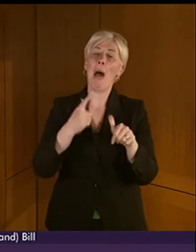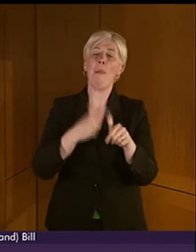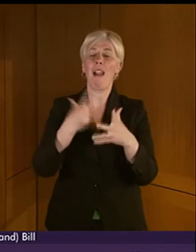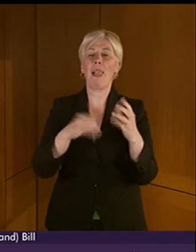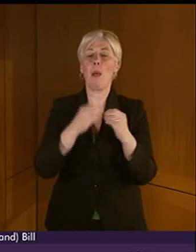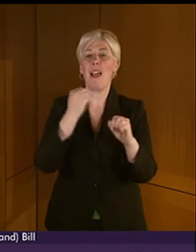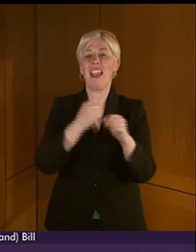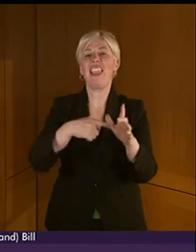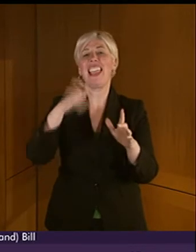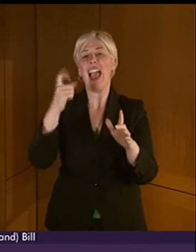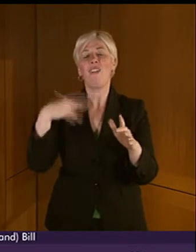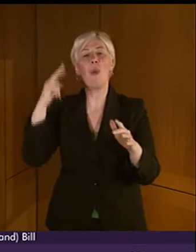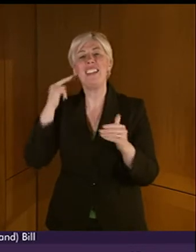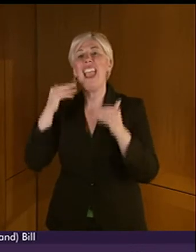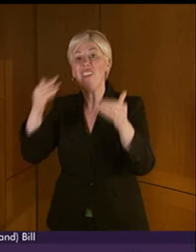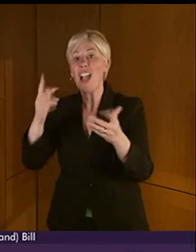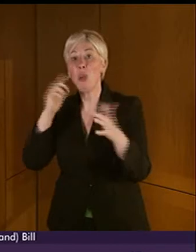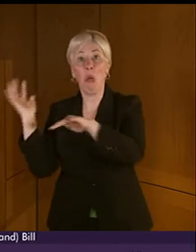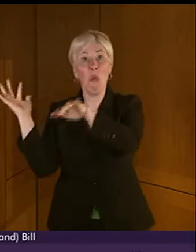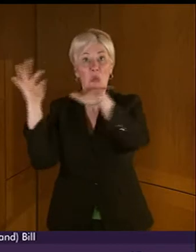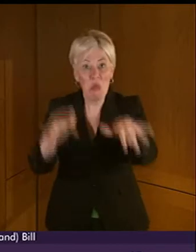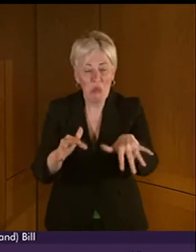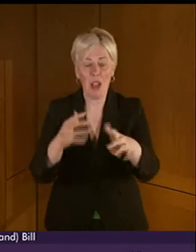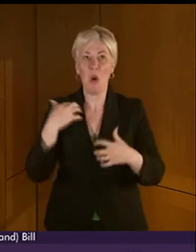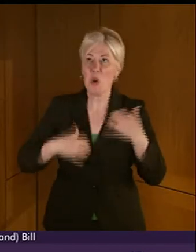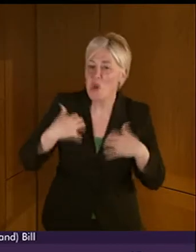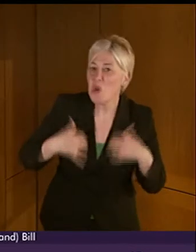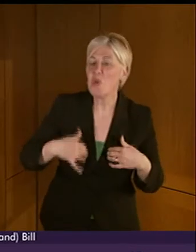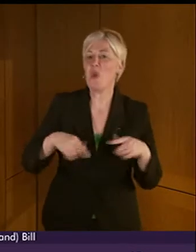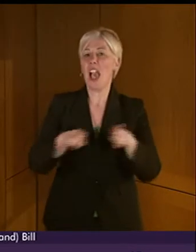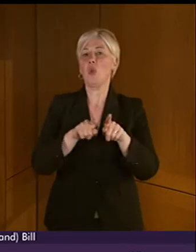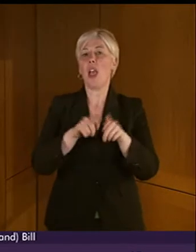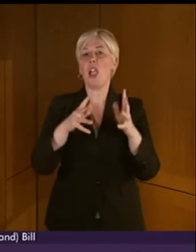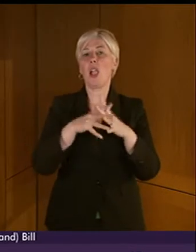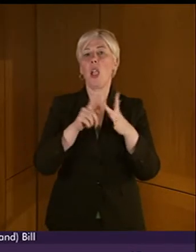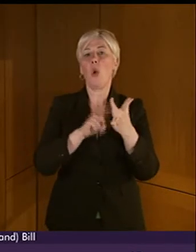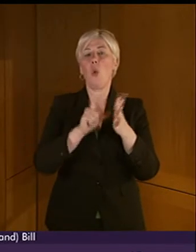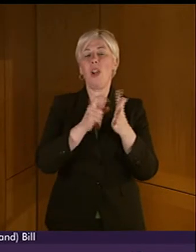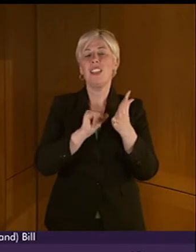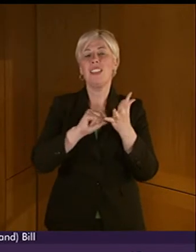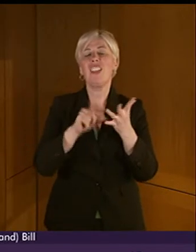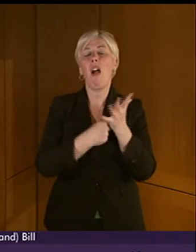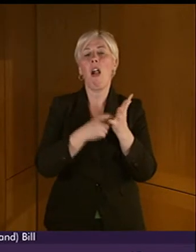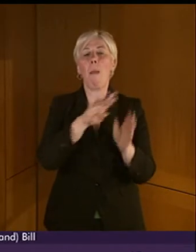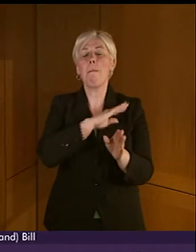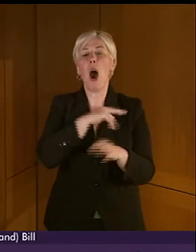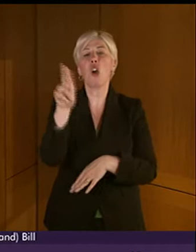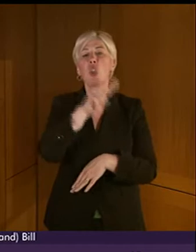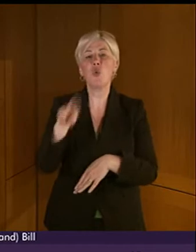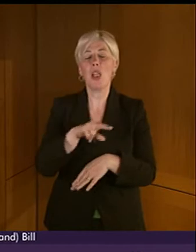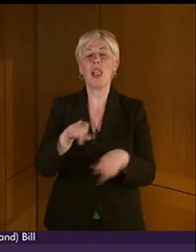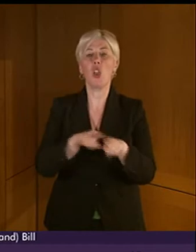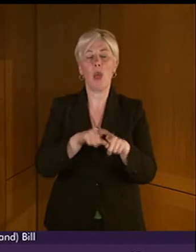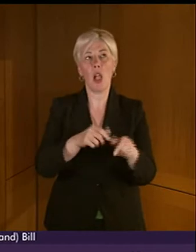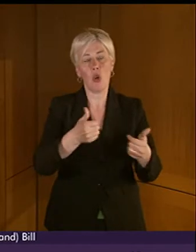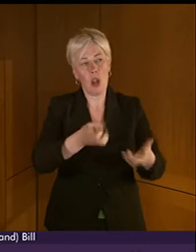Amber Club and the staff and pupils at Windsor Park School. Those visits were invaluable in terms of giving us all an insight into